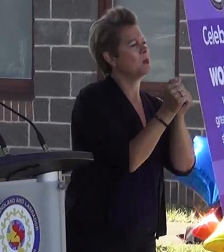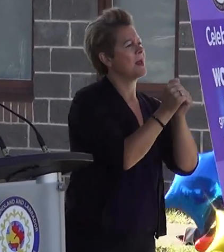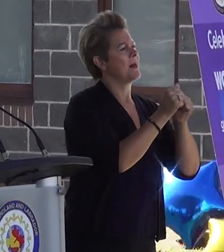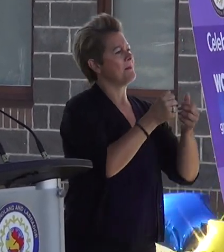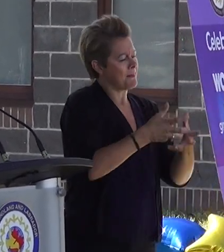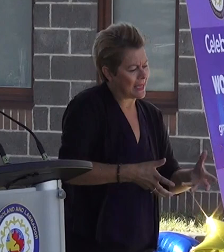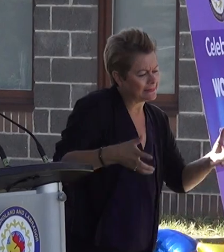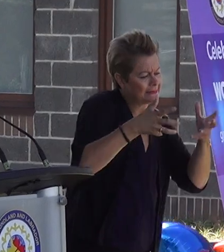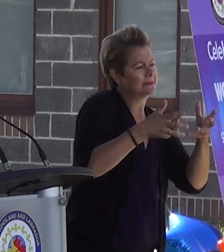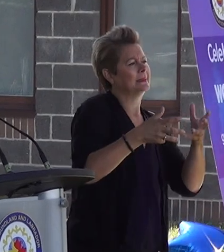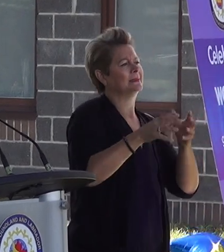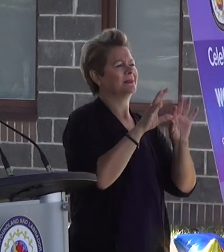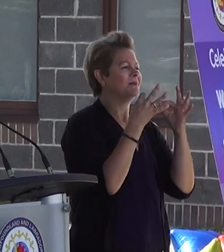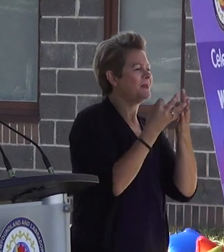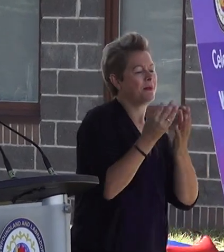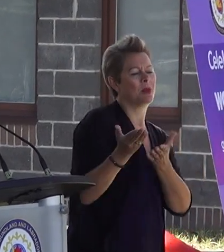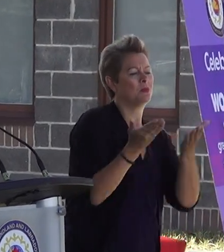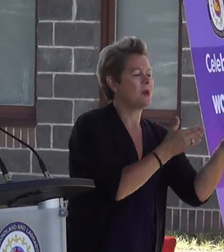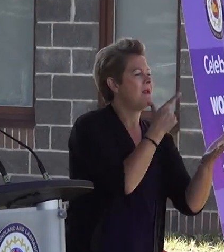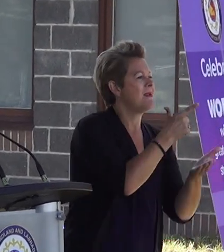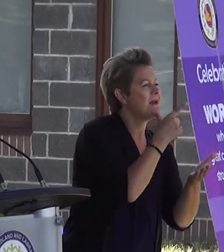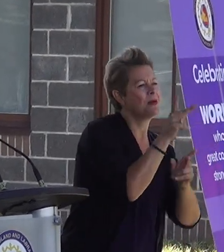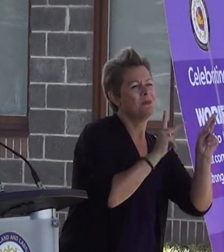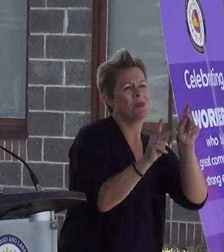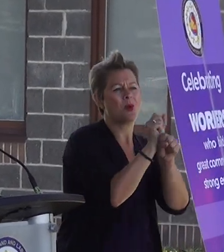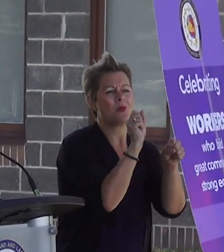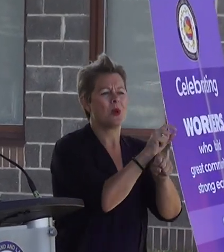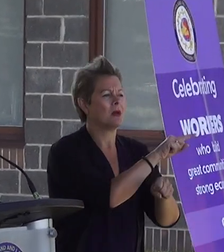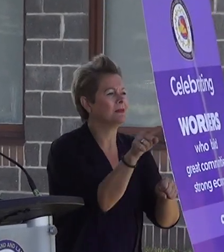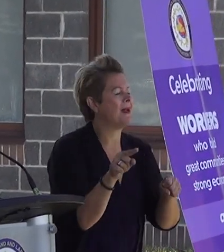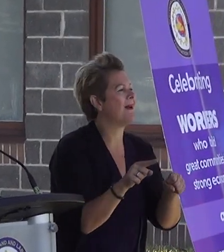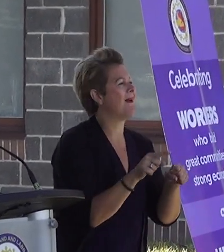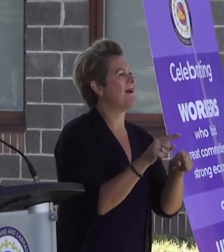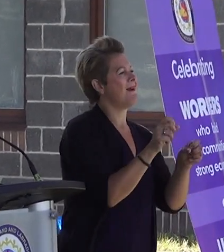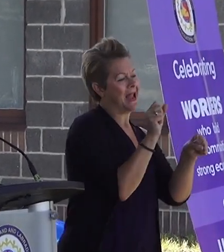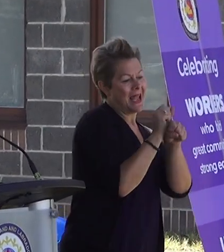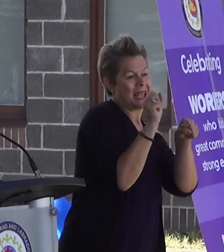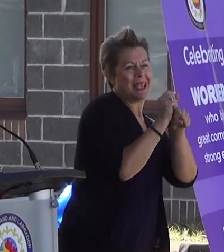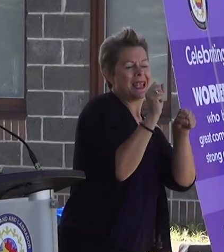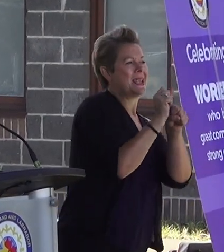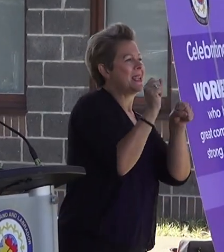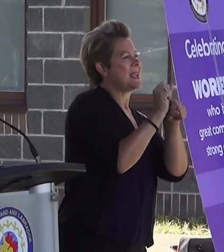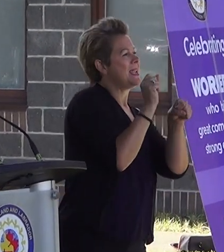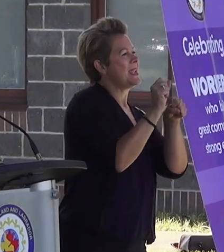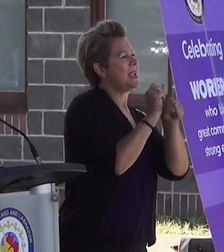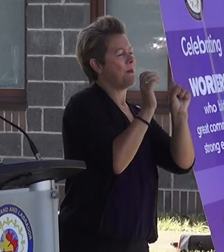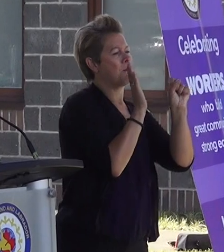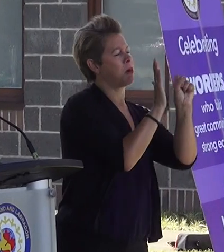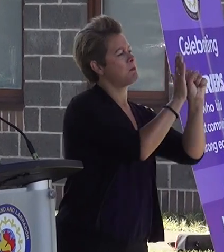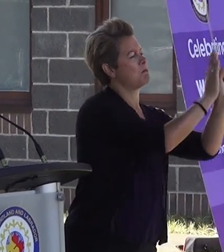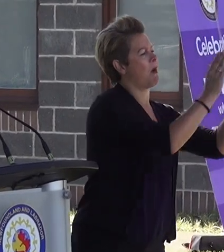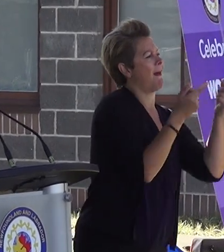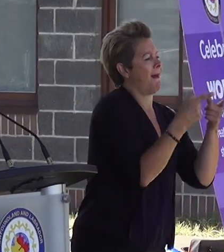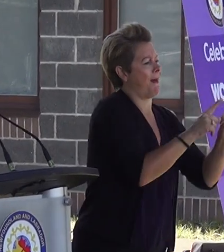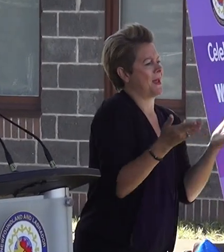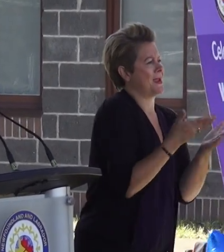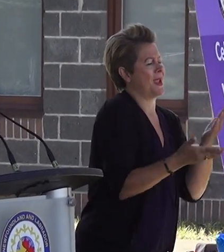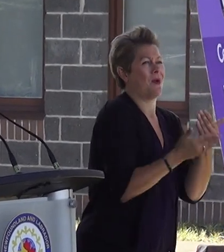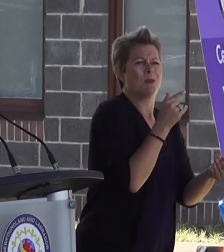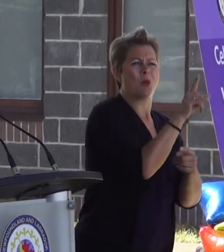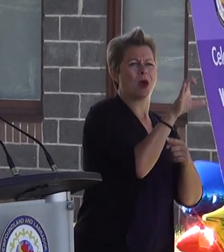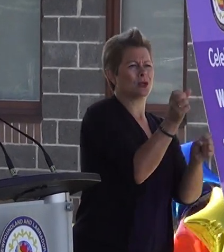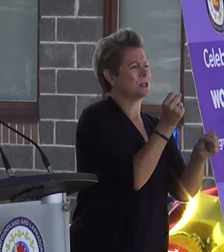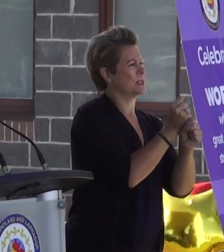family members bringing lunches to the mill, and, of course, the labor movement that started here nearly 100 years